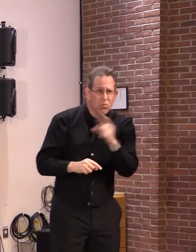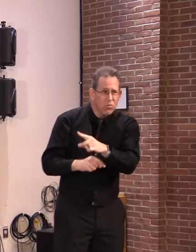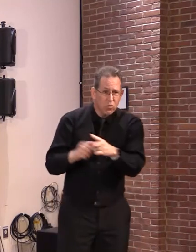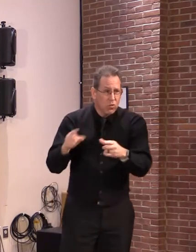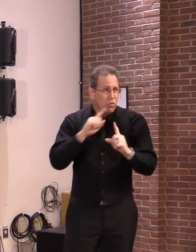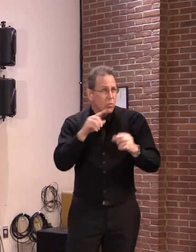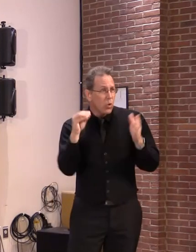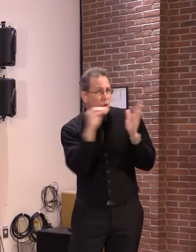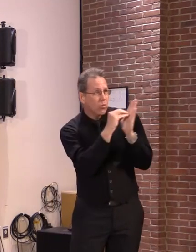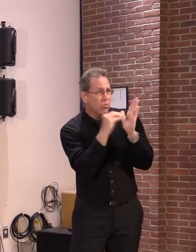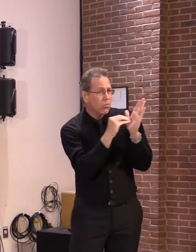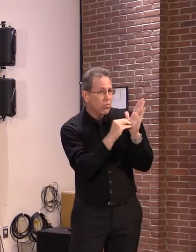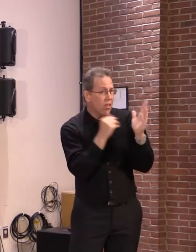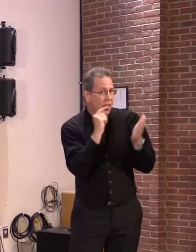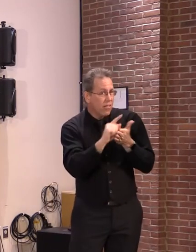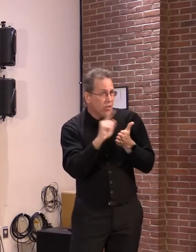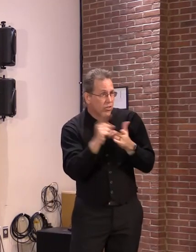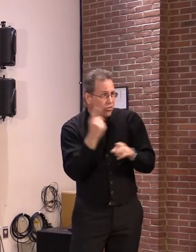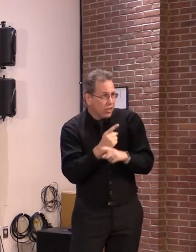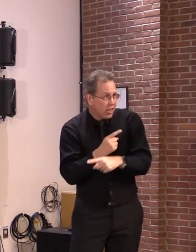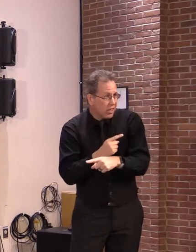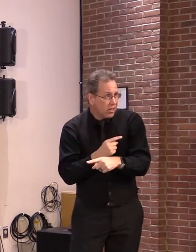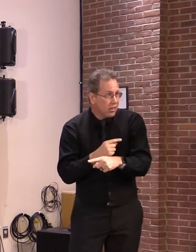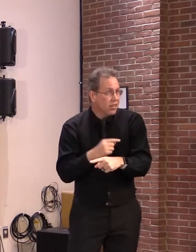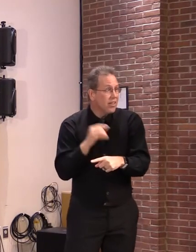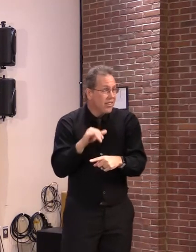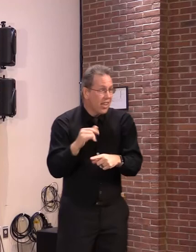Are, like, weekly case counts going to be at notes?